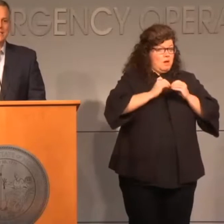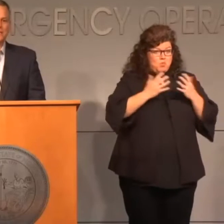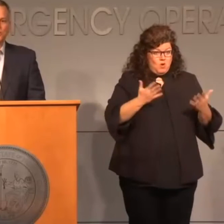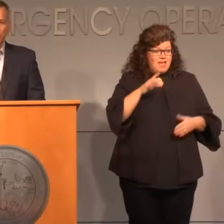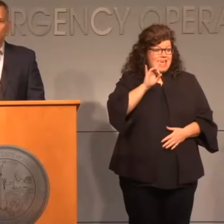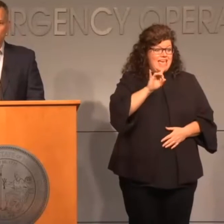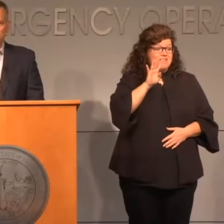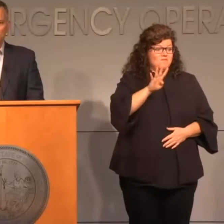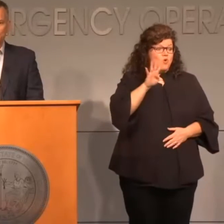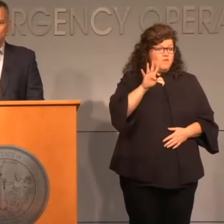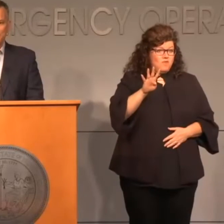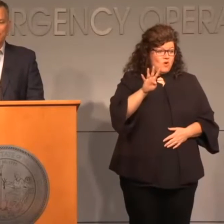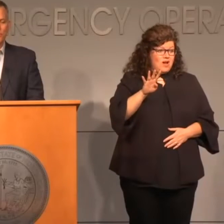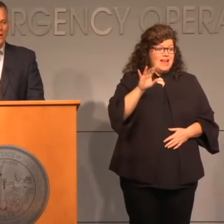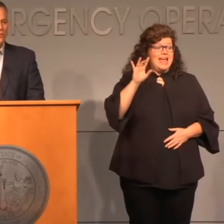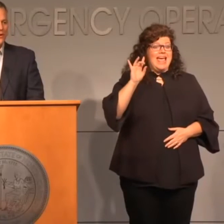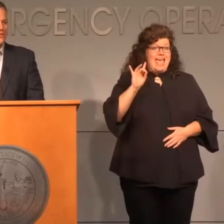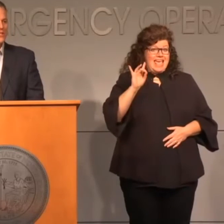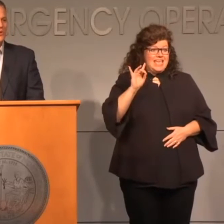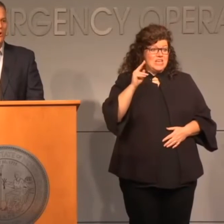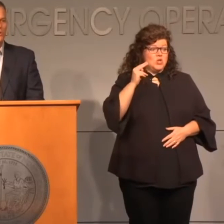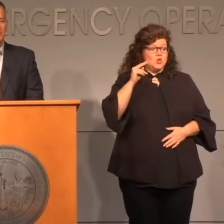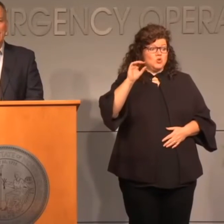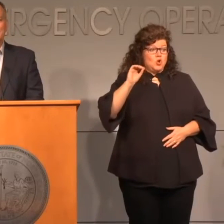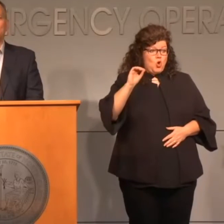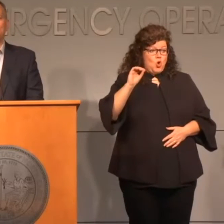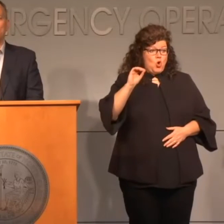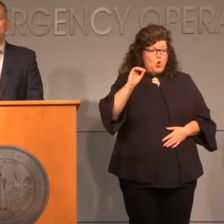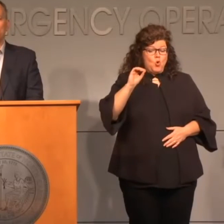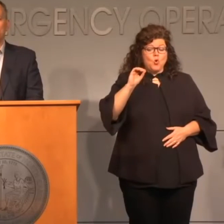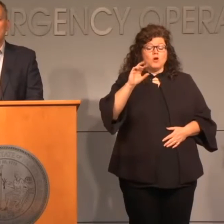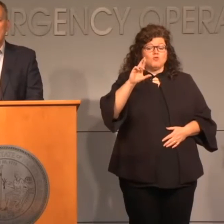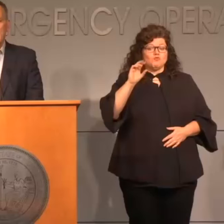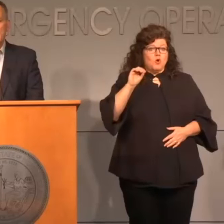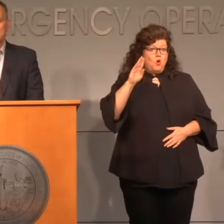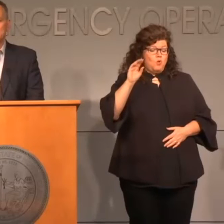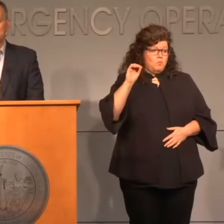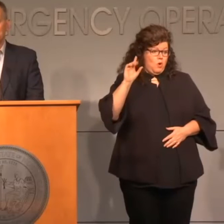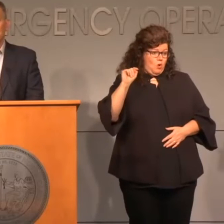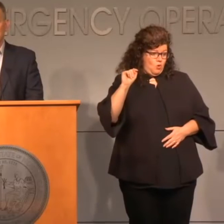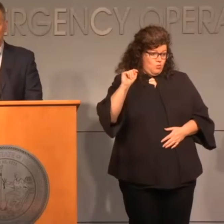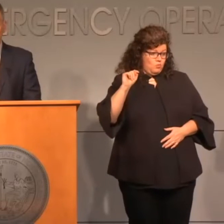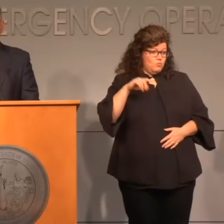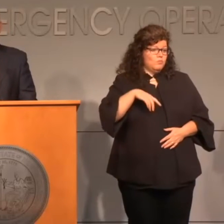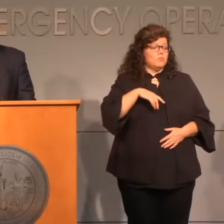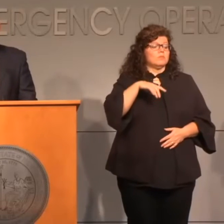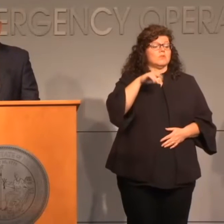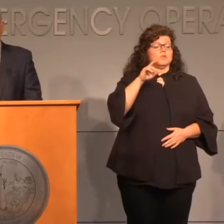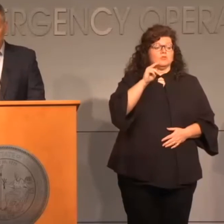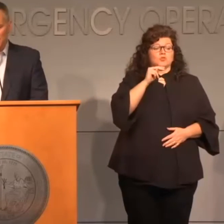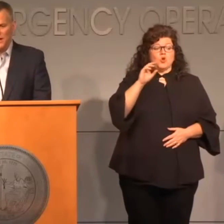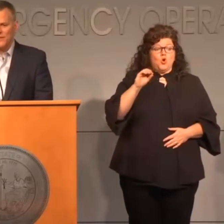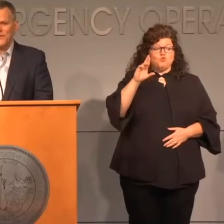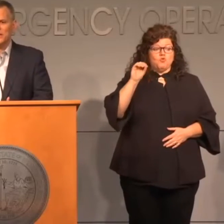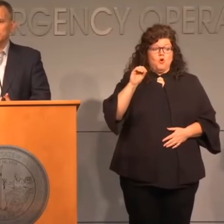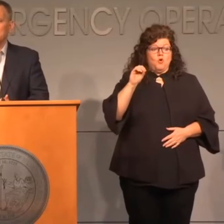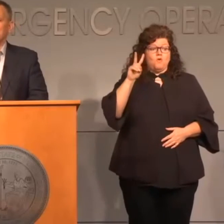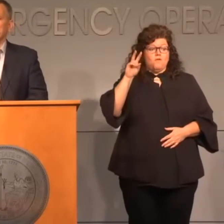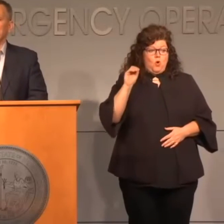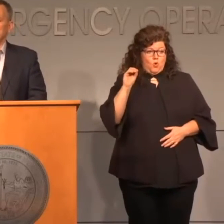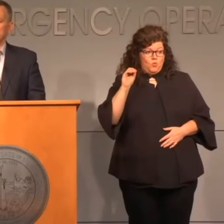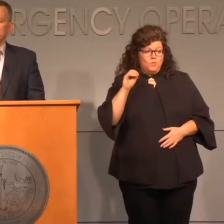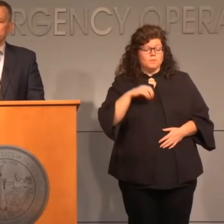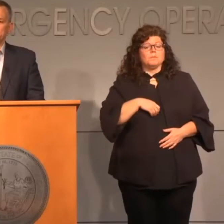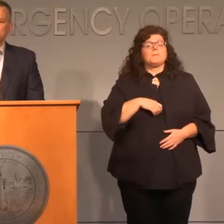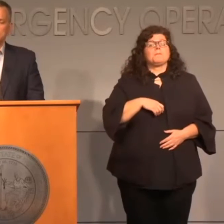-8-NO-ROBO. If you get one of these calls, 844-8-NO-ROBO. A final